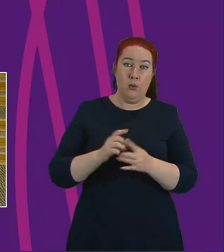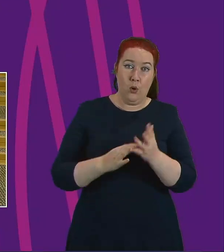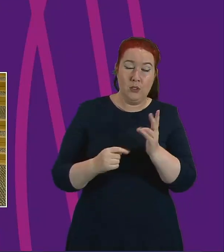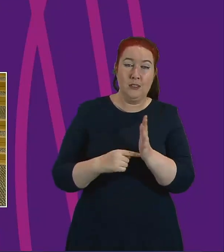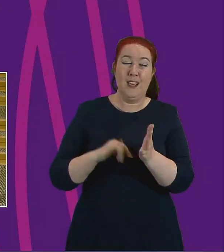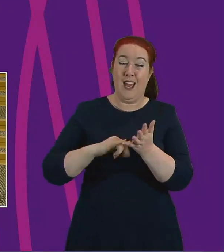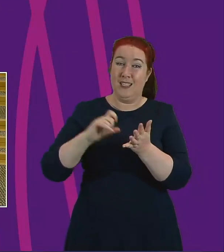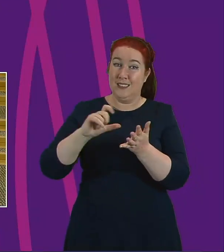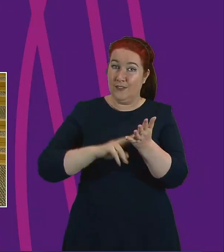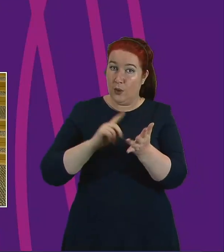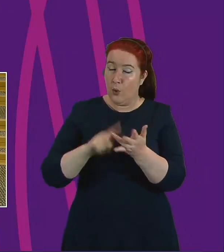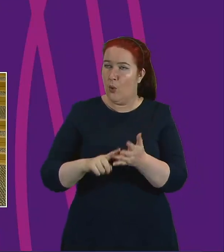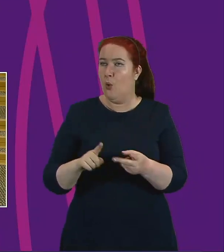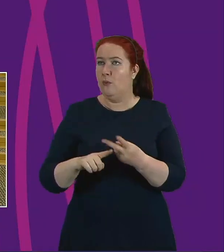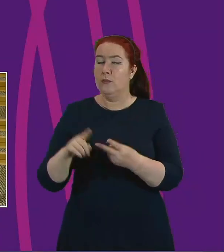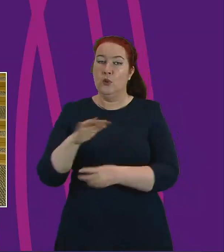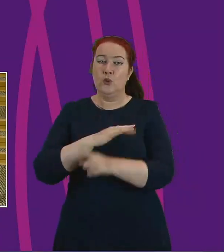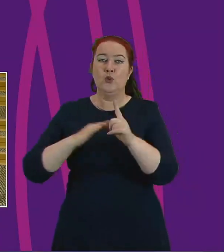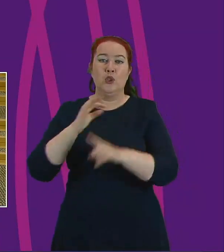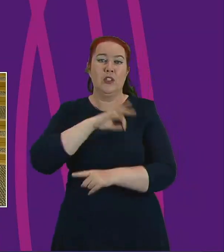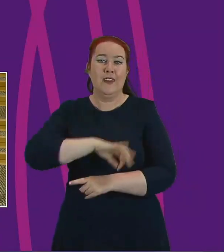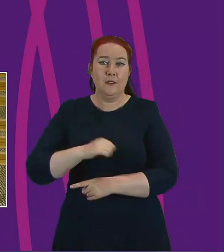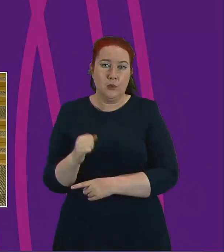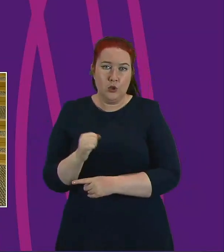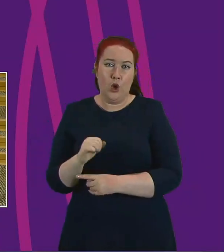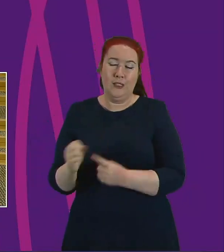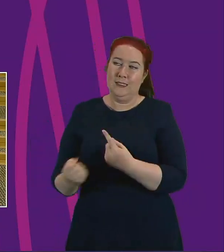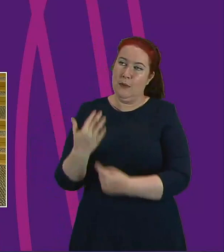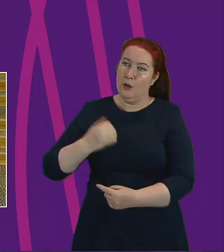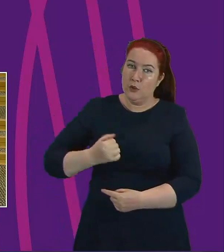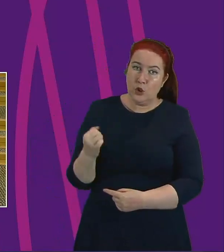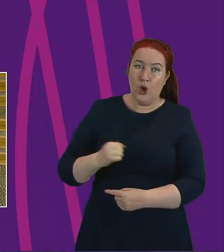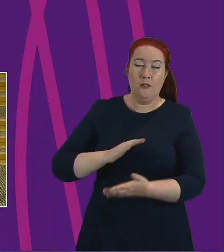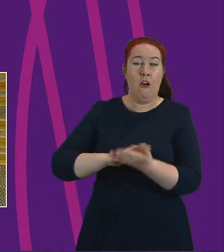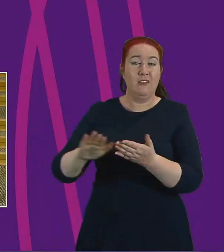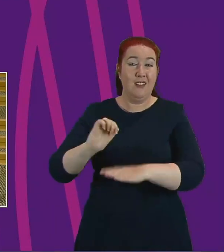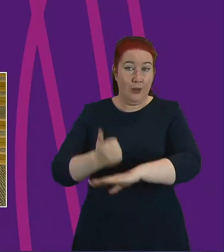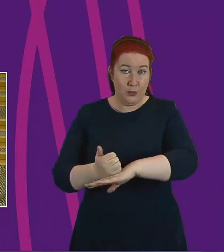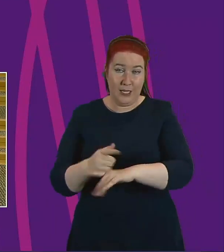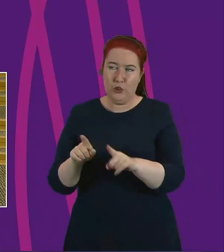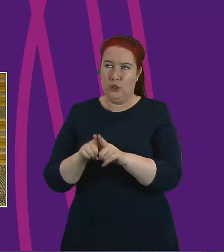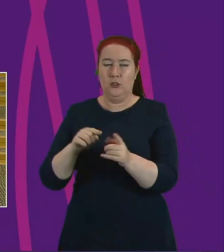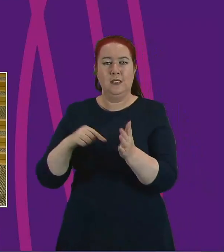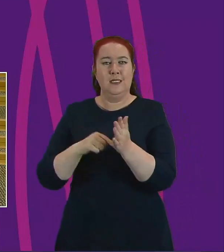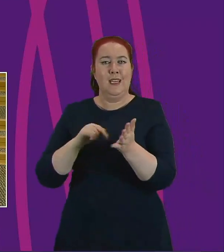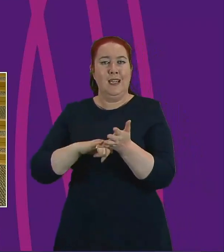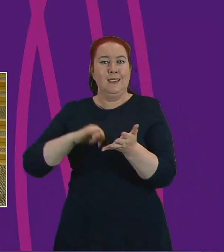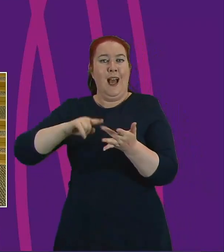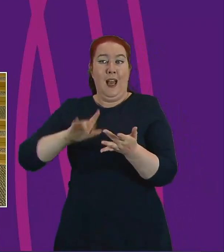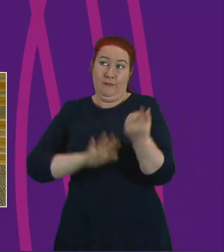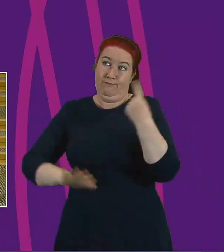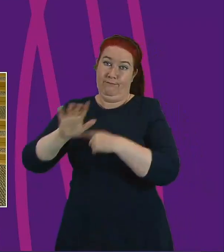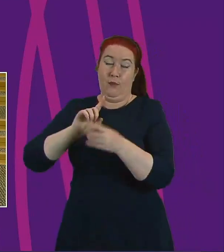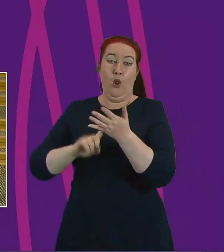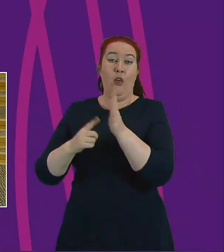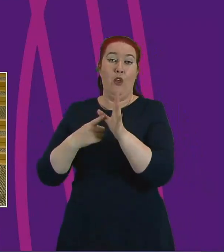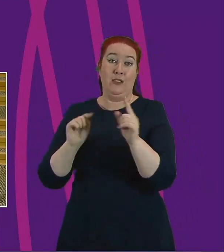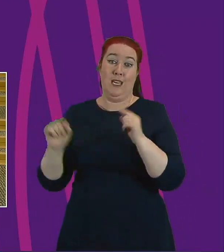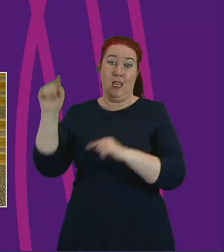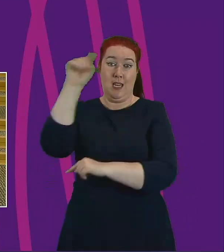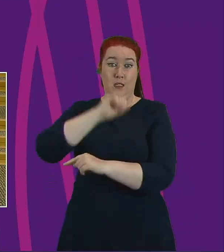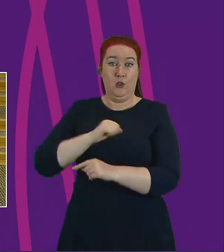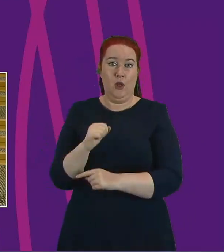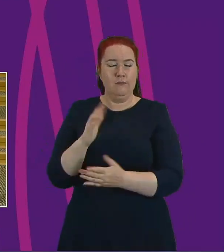Investment Scotland, Just Enterprise, Inspiring Scotland, the Hunter Foundation and third sector interfaces in every local authority are